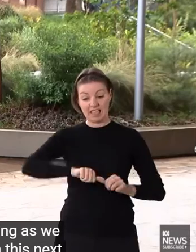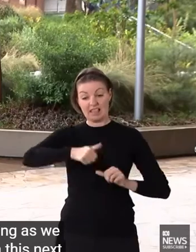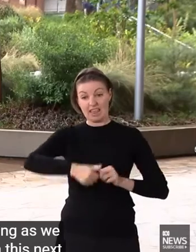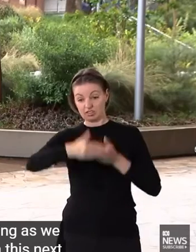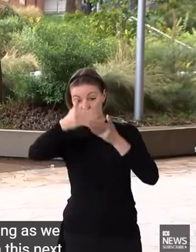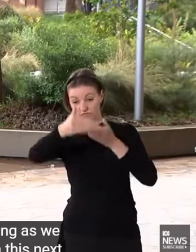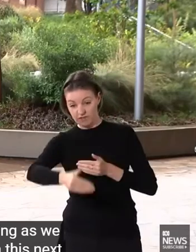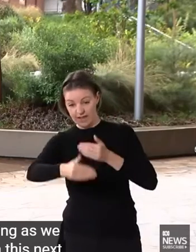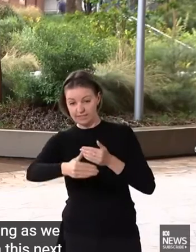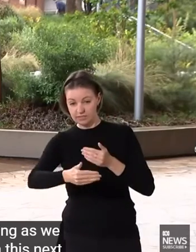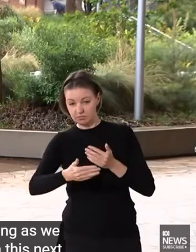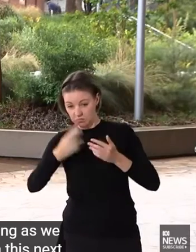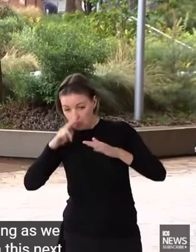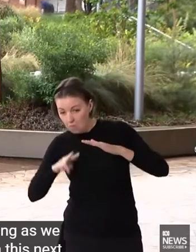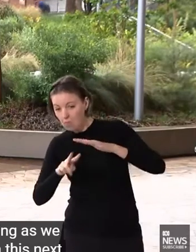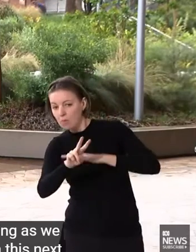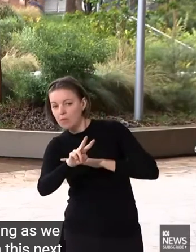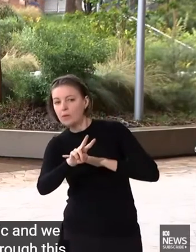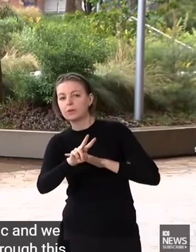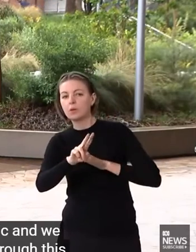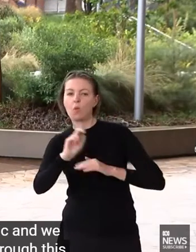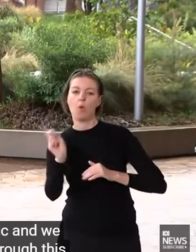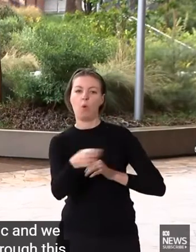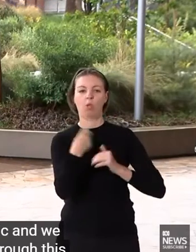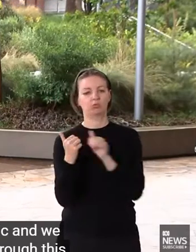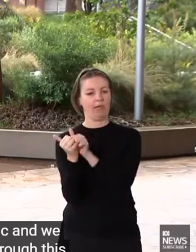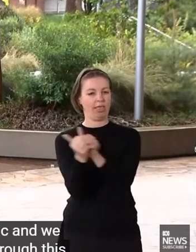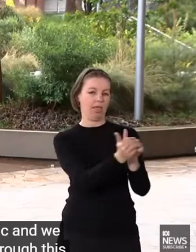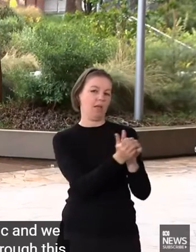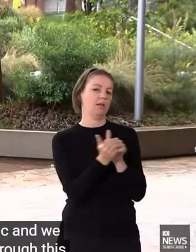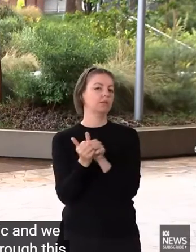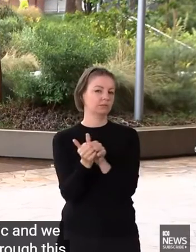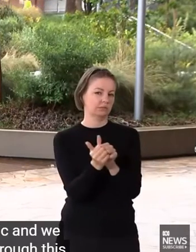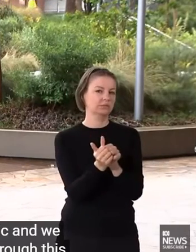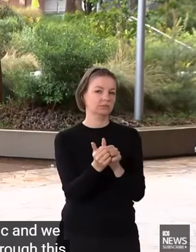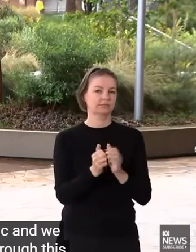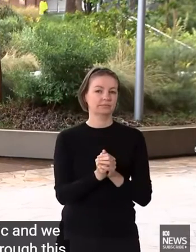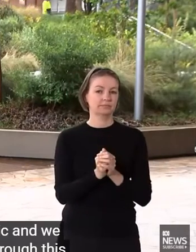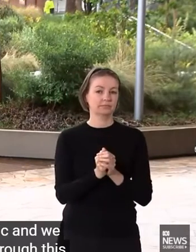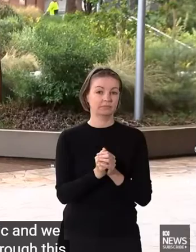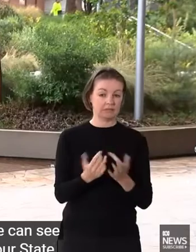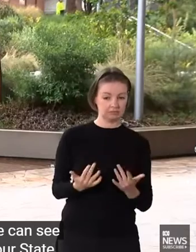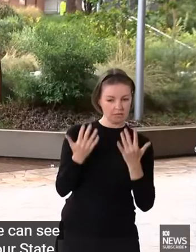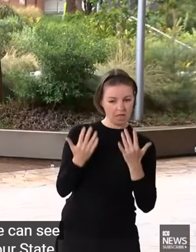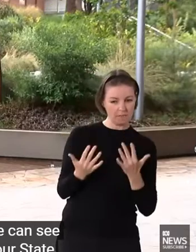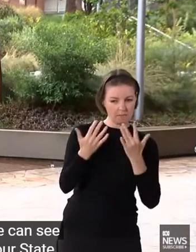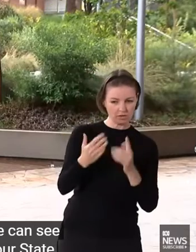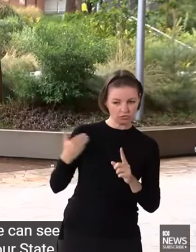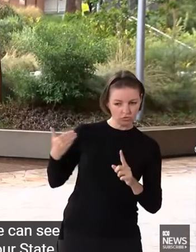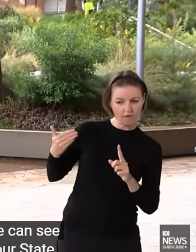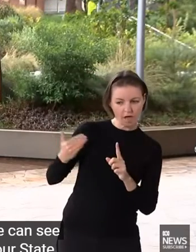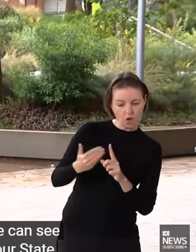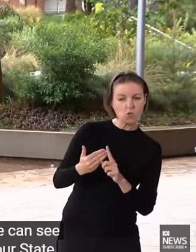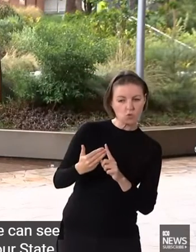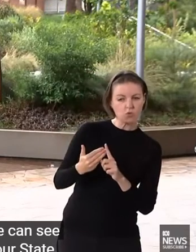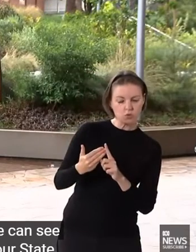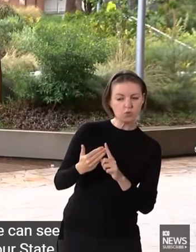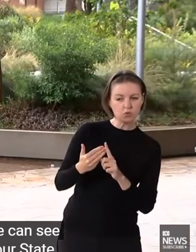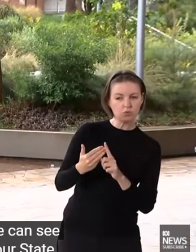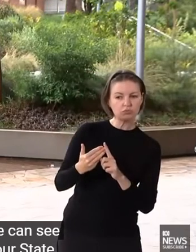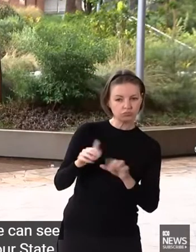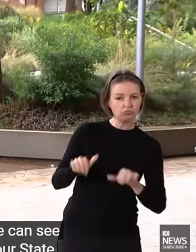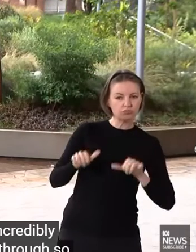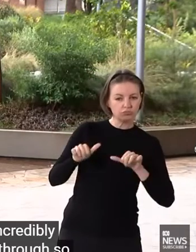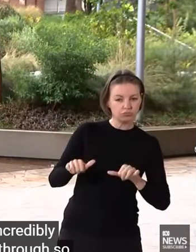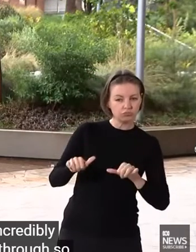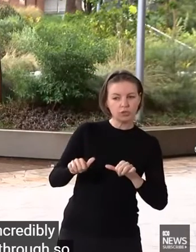together. We can see the success here in our state. The numbers so far are incredibly pleasing. We're moving through.